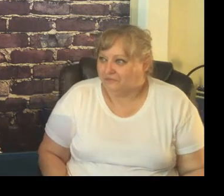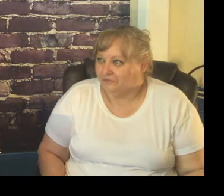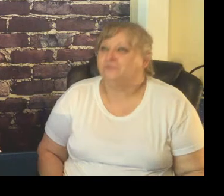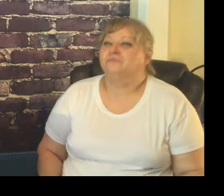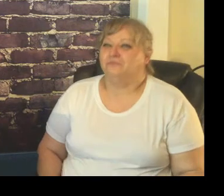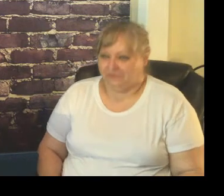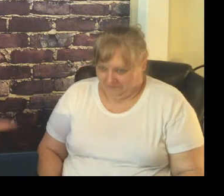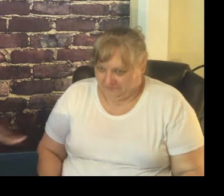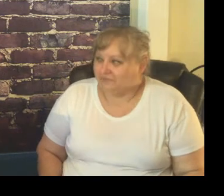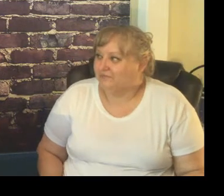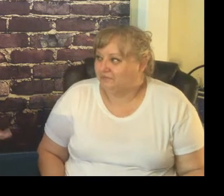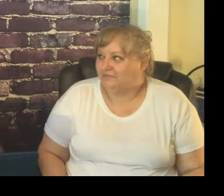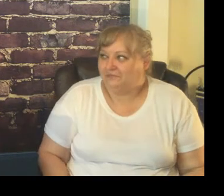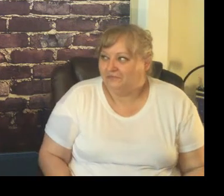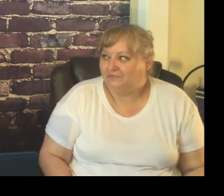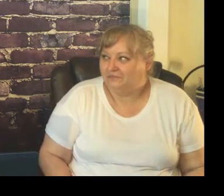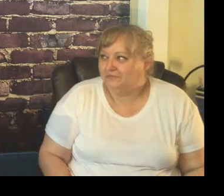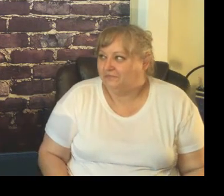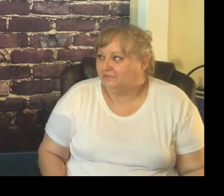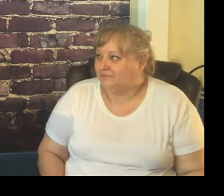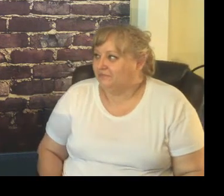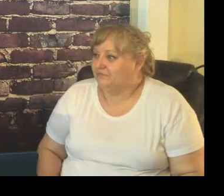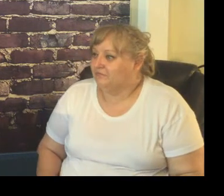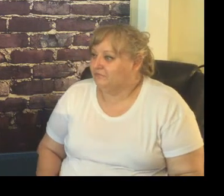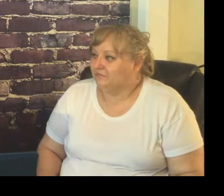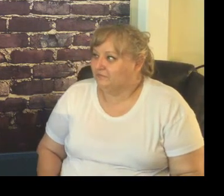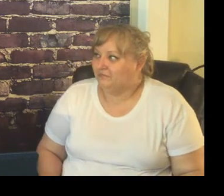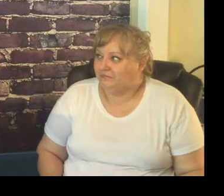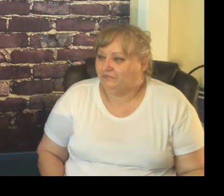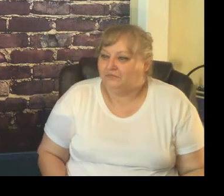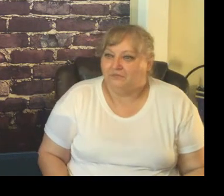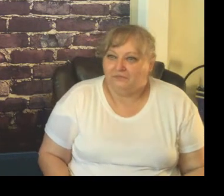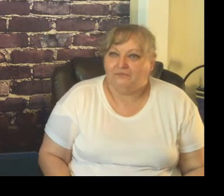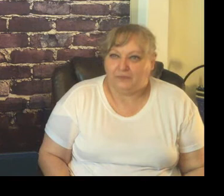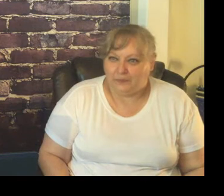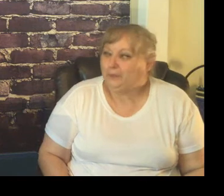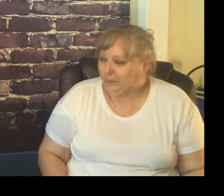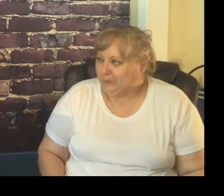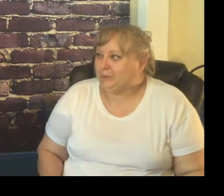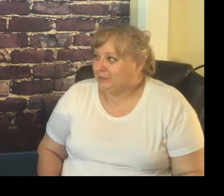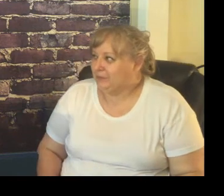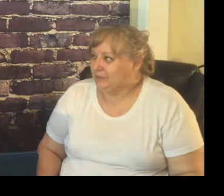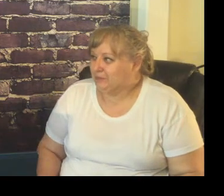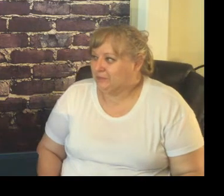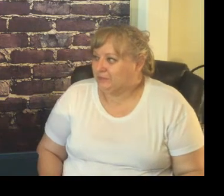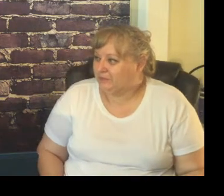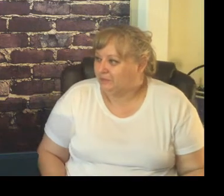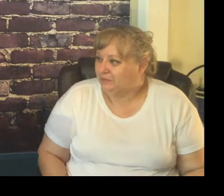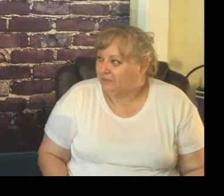so we had to follow everything that he said so they looked for the things from the Harry Wong book now I will say as a new